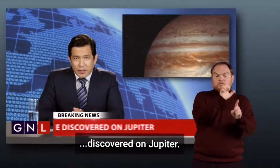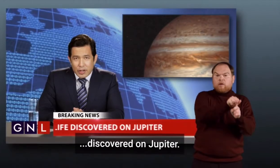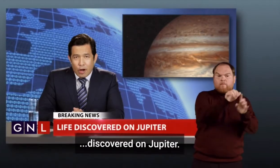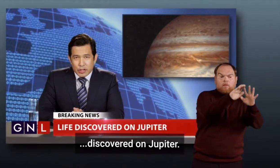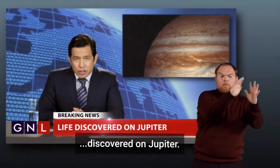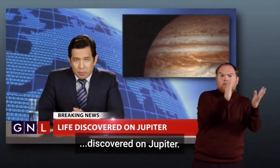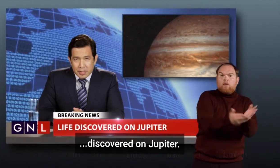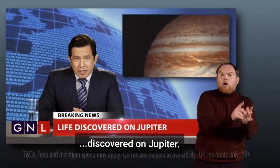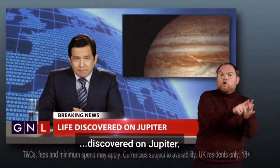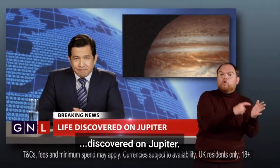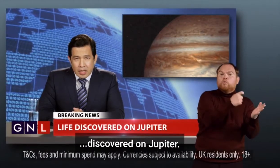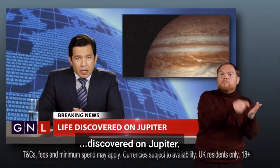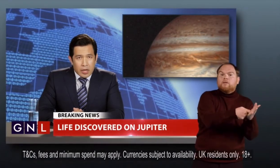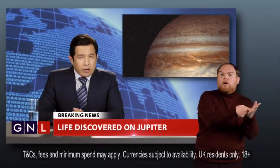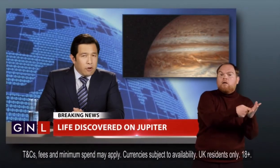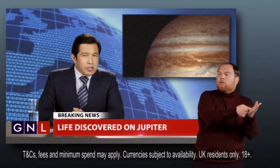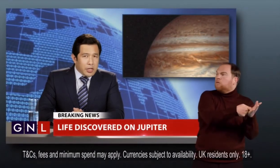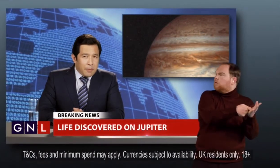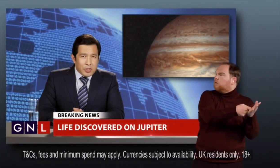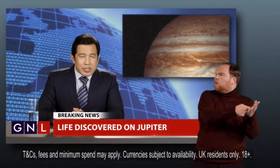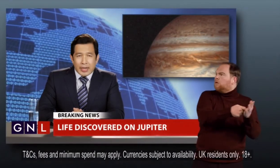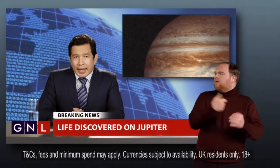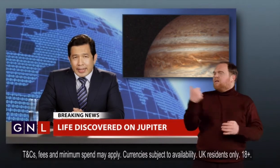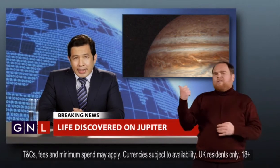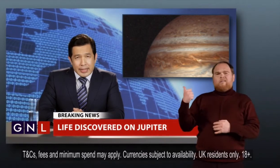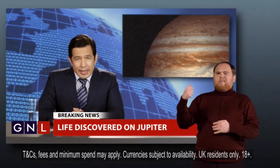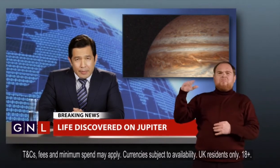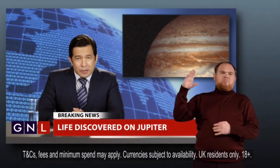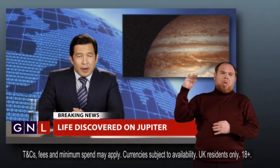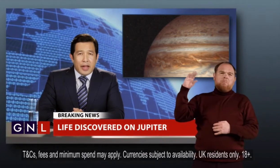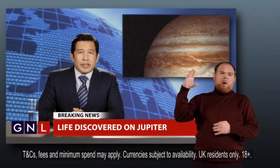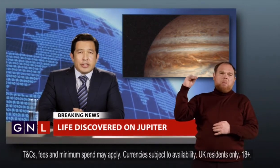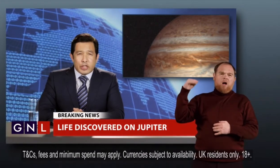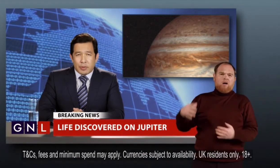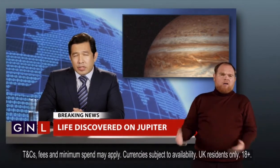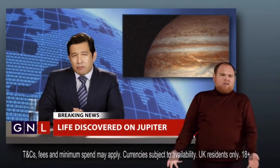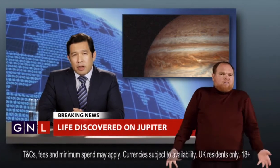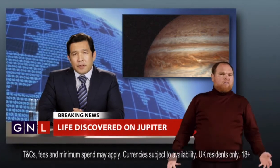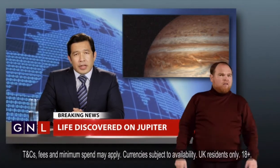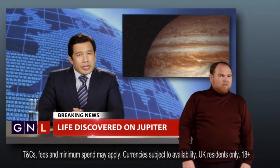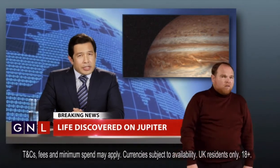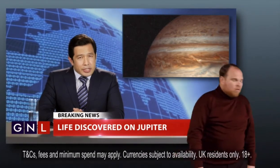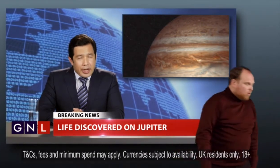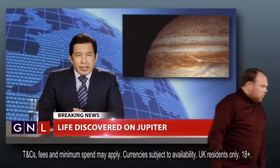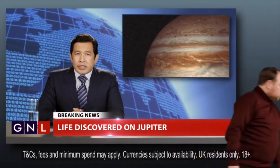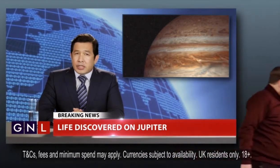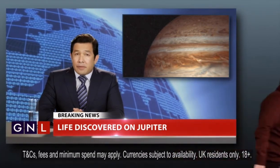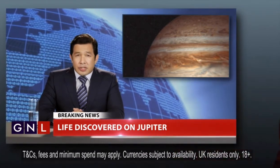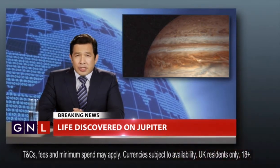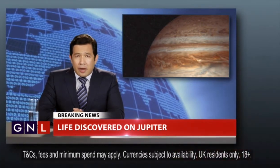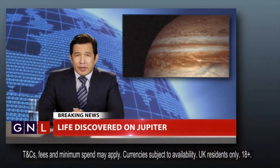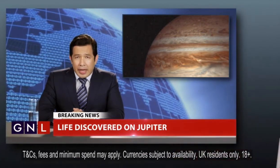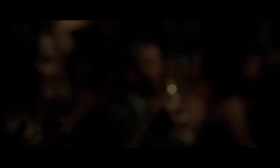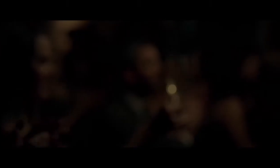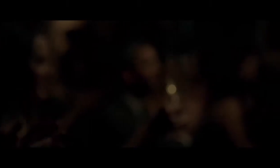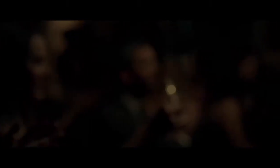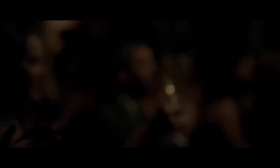in rock samples collected and examined by the jupiter rover scientists have discovered in